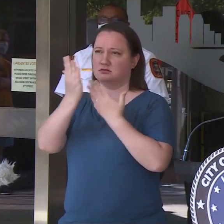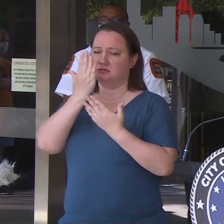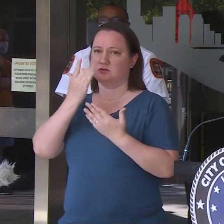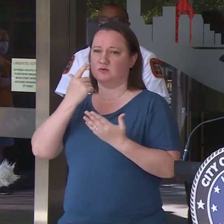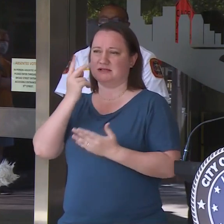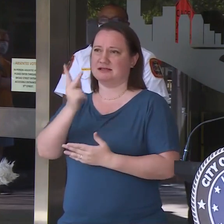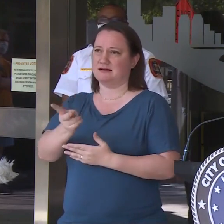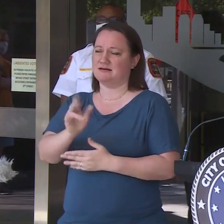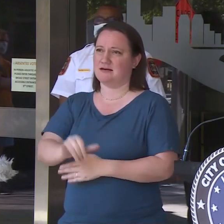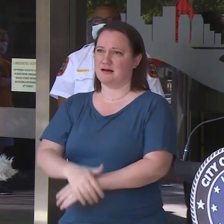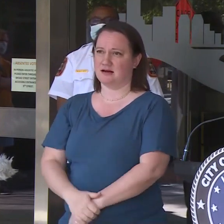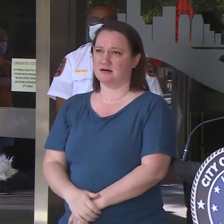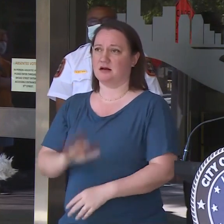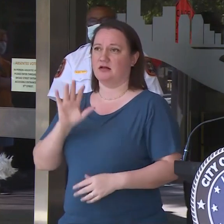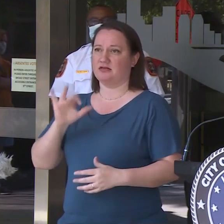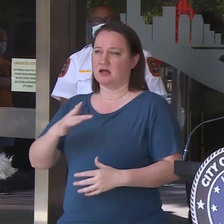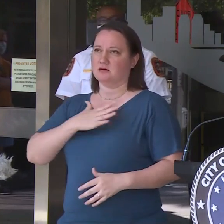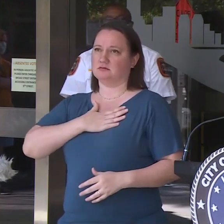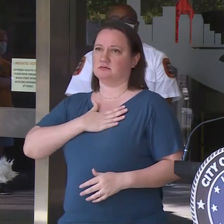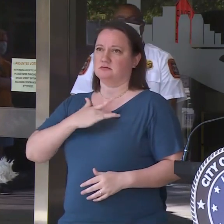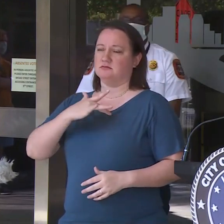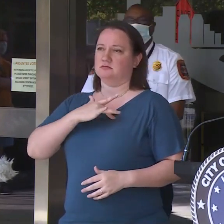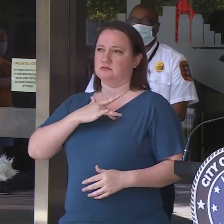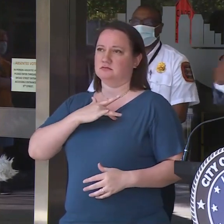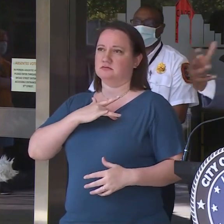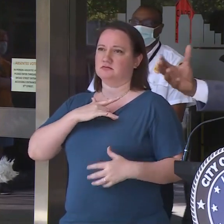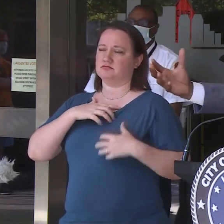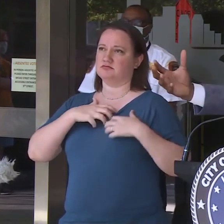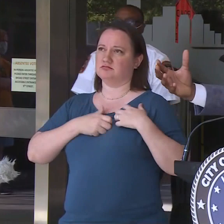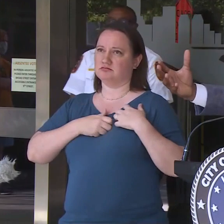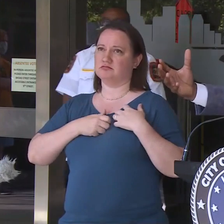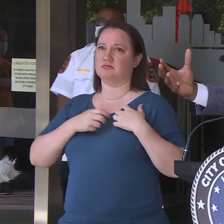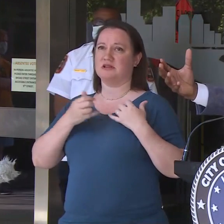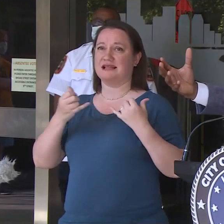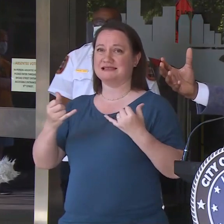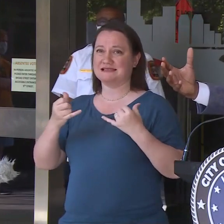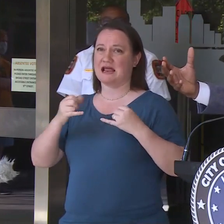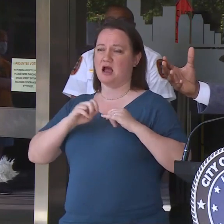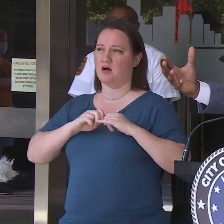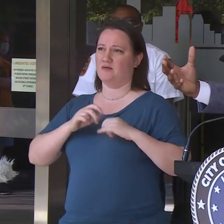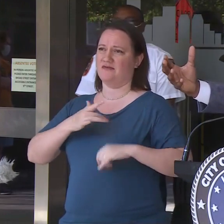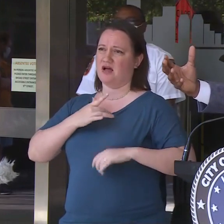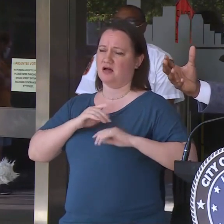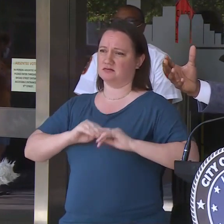That's the pain that is being unleashed right now.